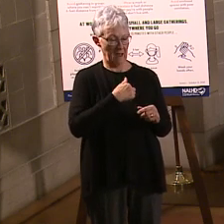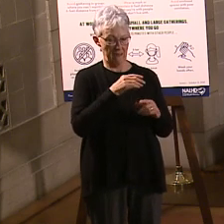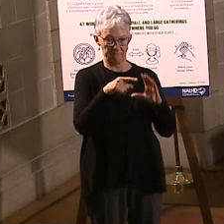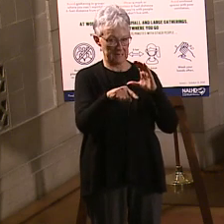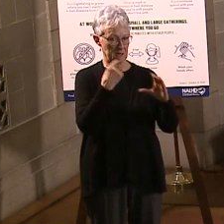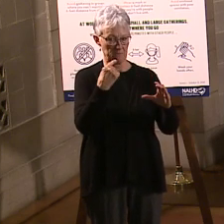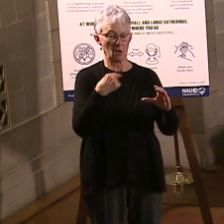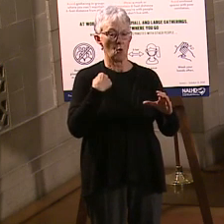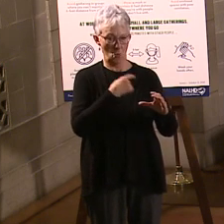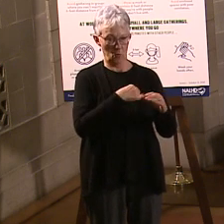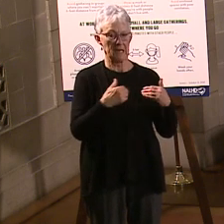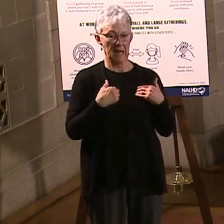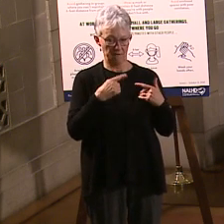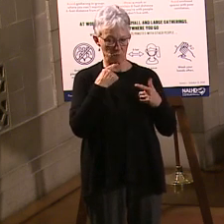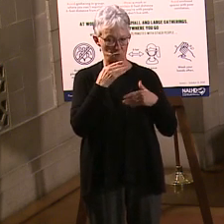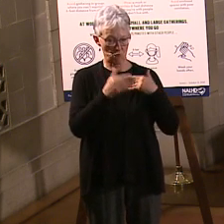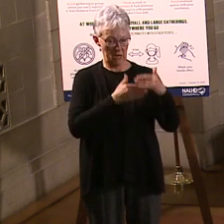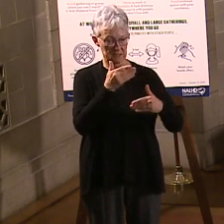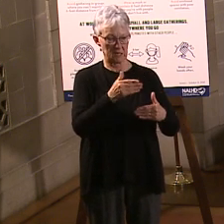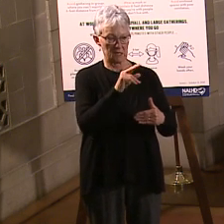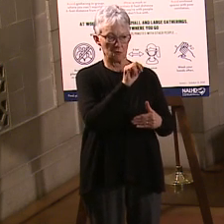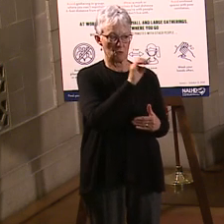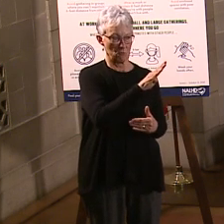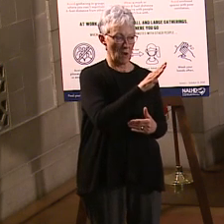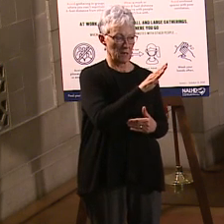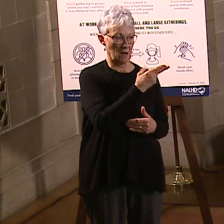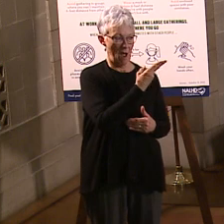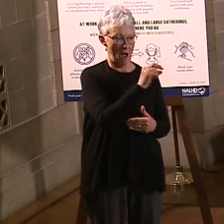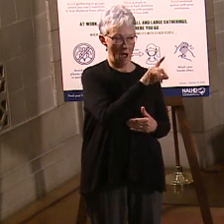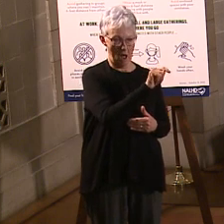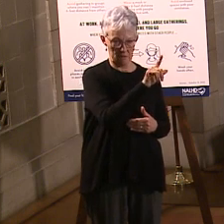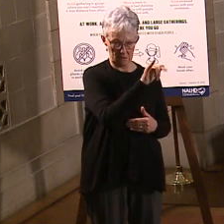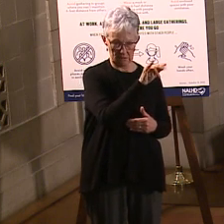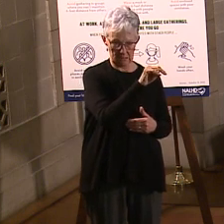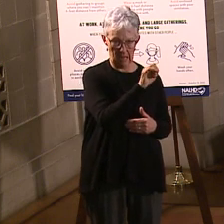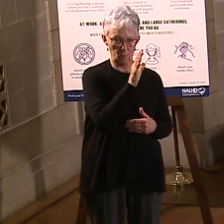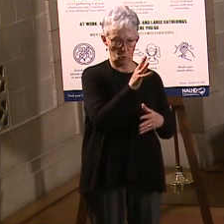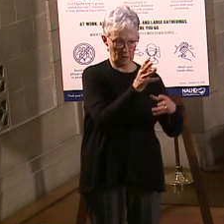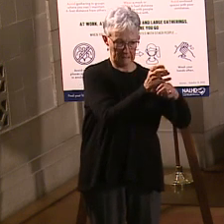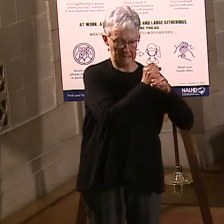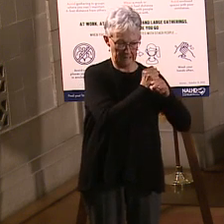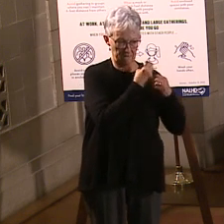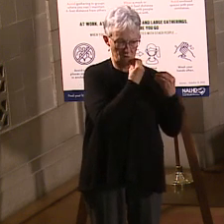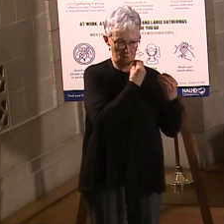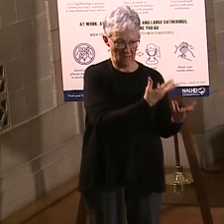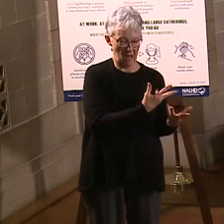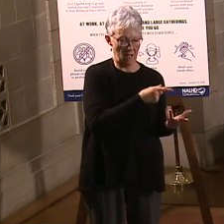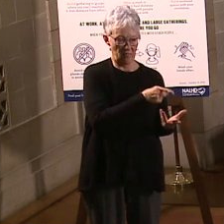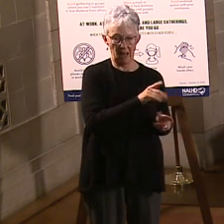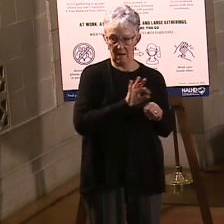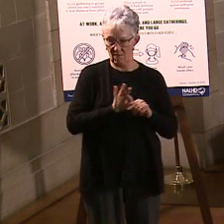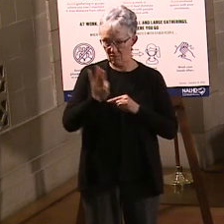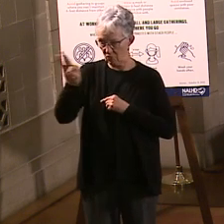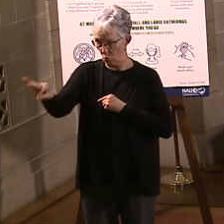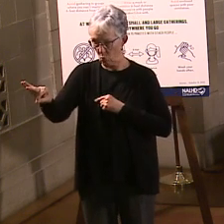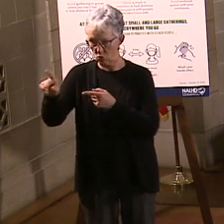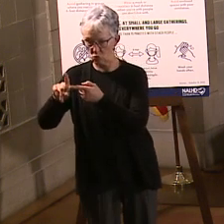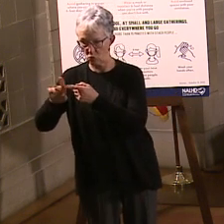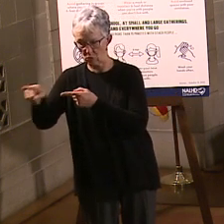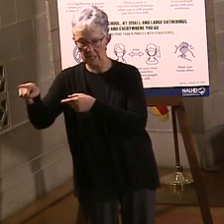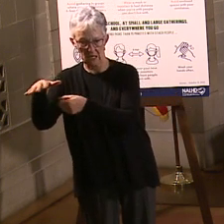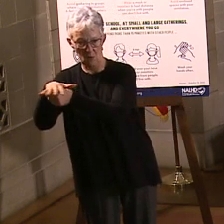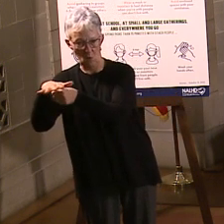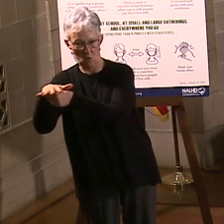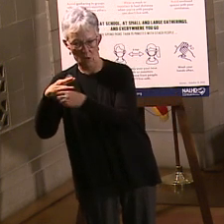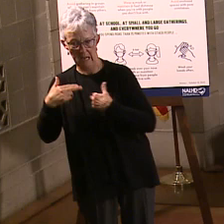we have a process that the Nebraska hotline will get that information. They will forward it to your local public health department. And those local